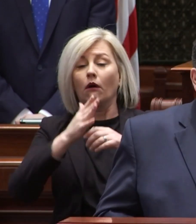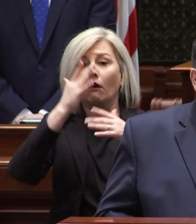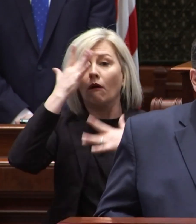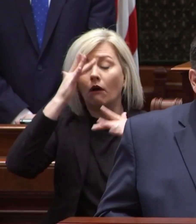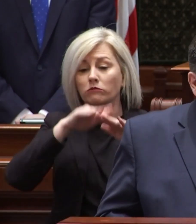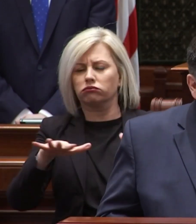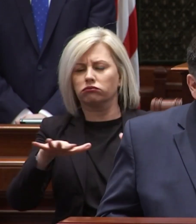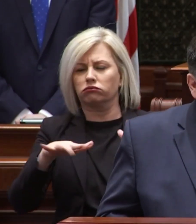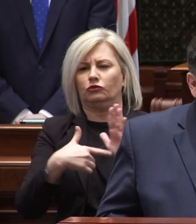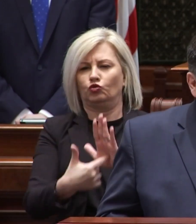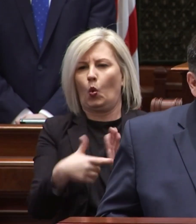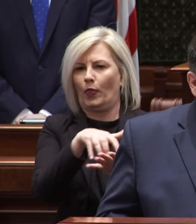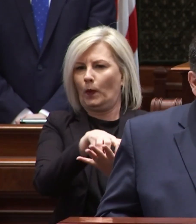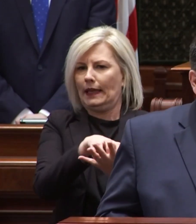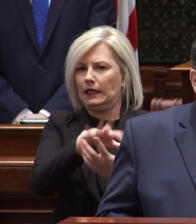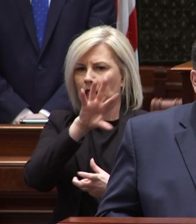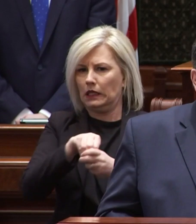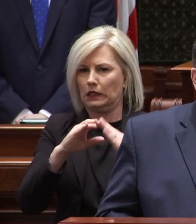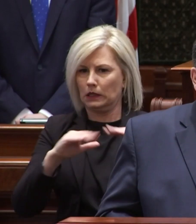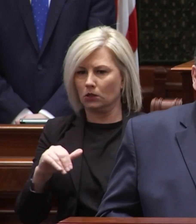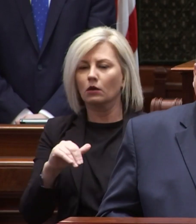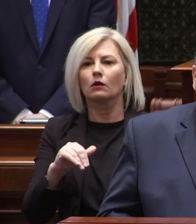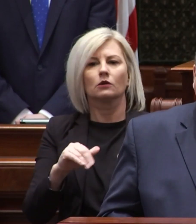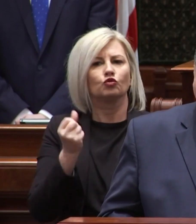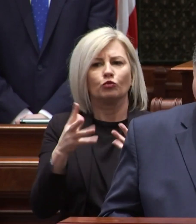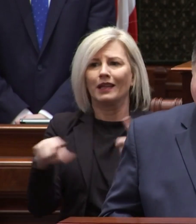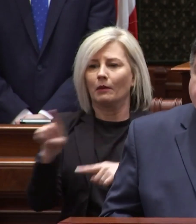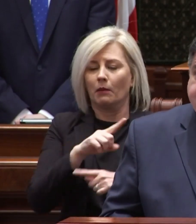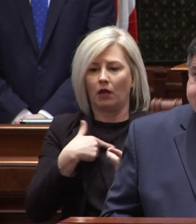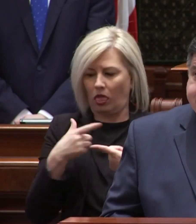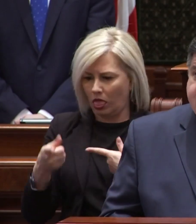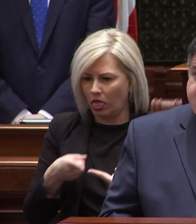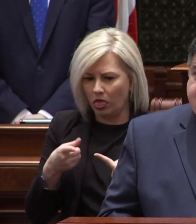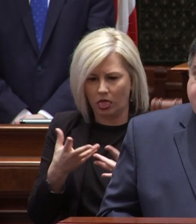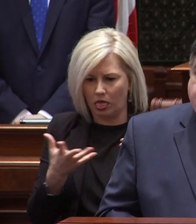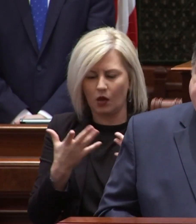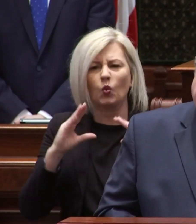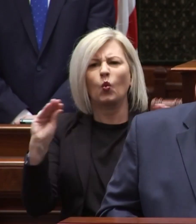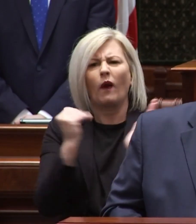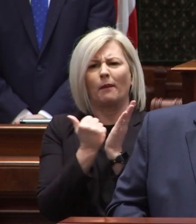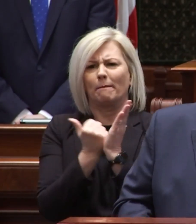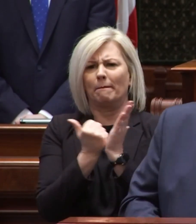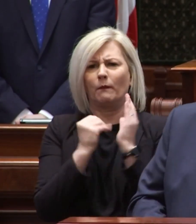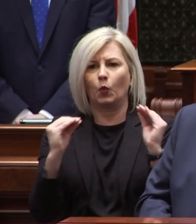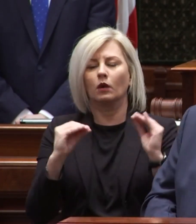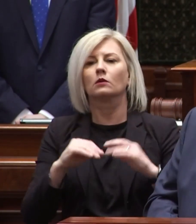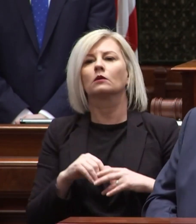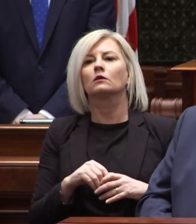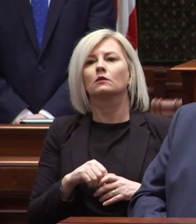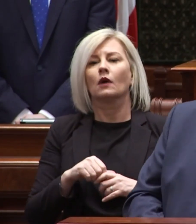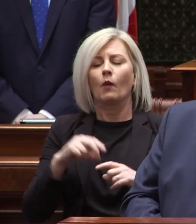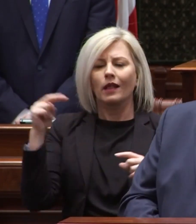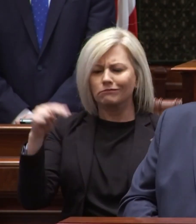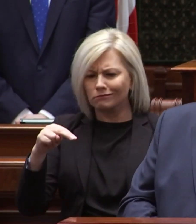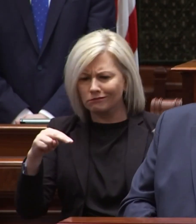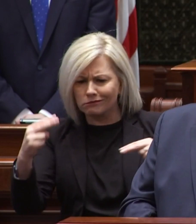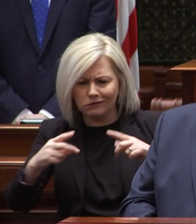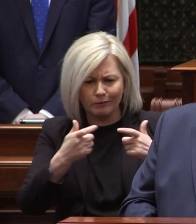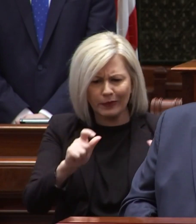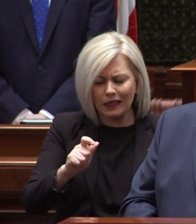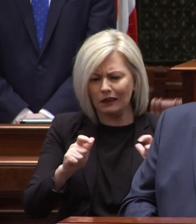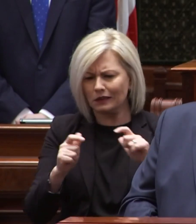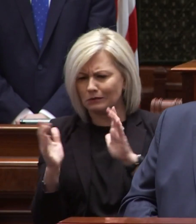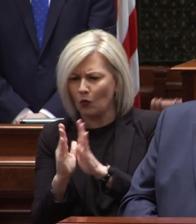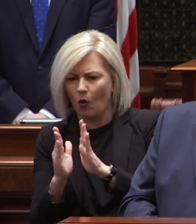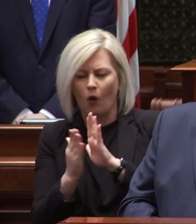this system leaving too many to deal with crises without any help we've looked at ways both big and small to address